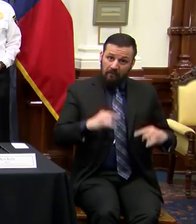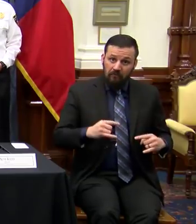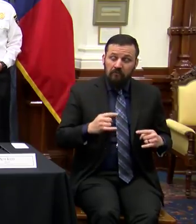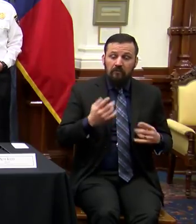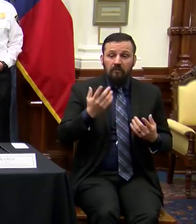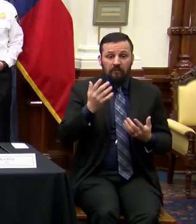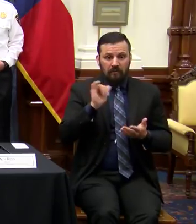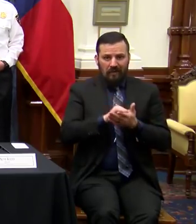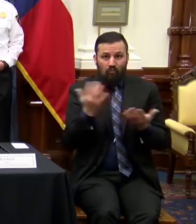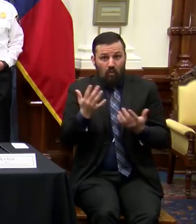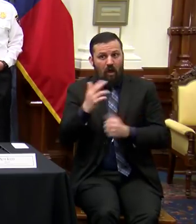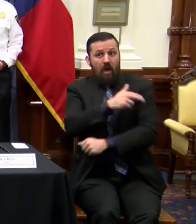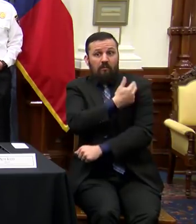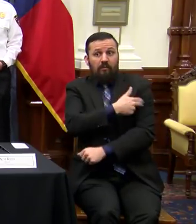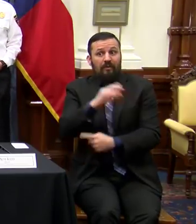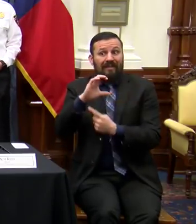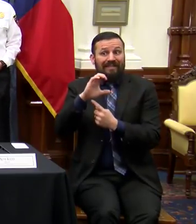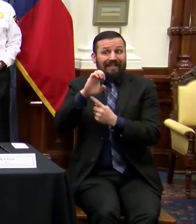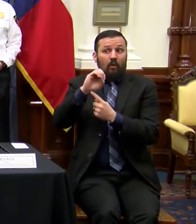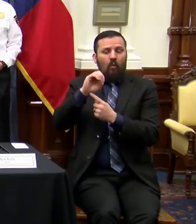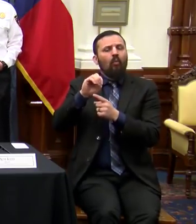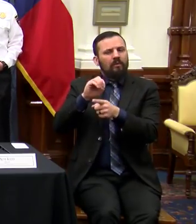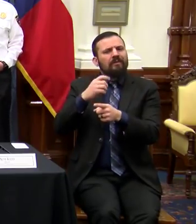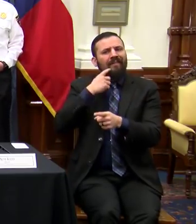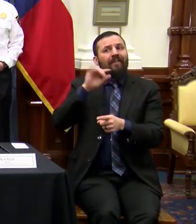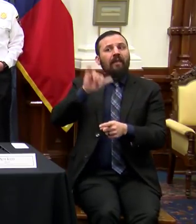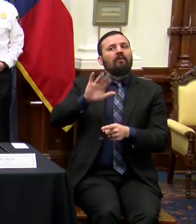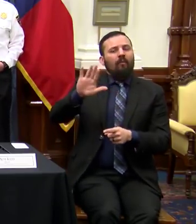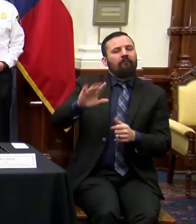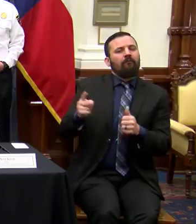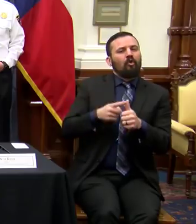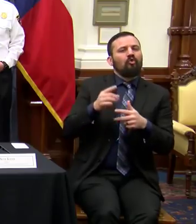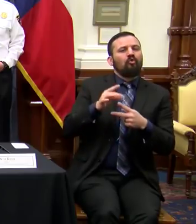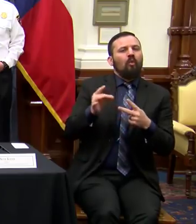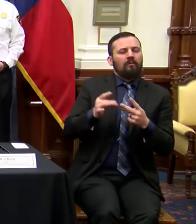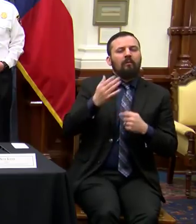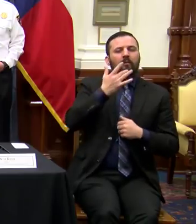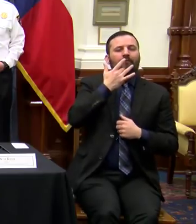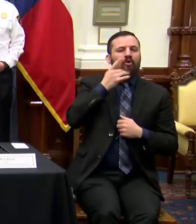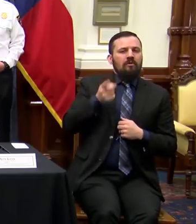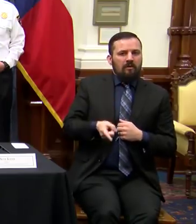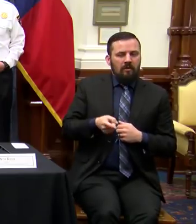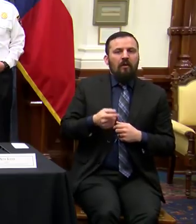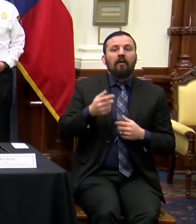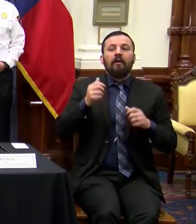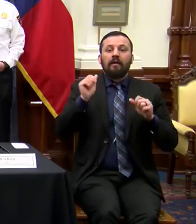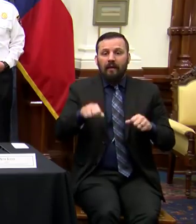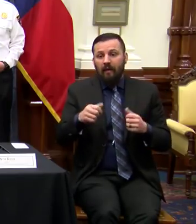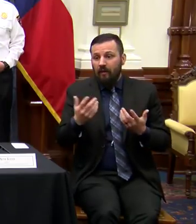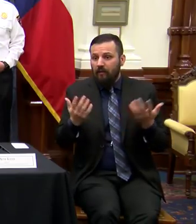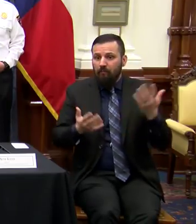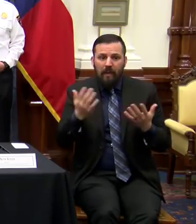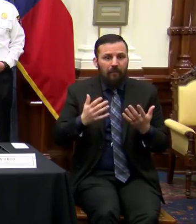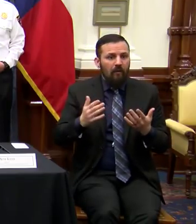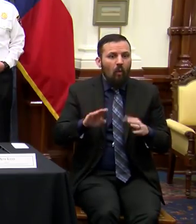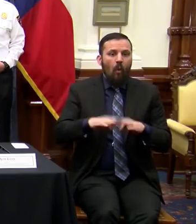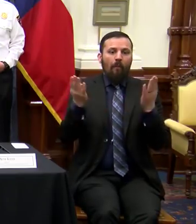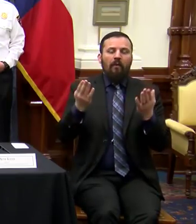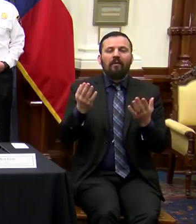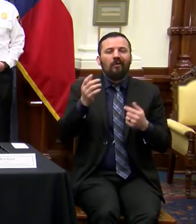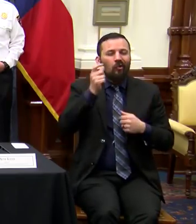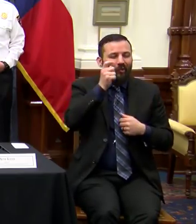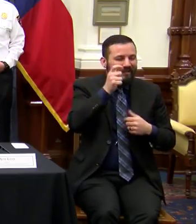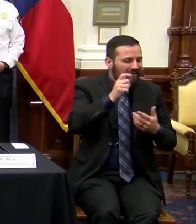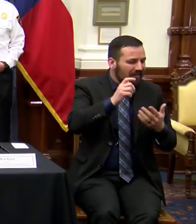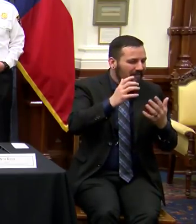hospital CEOs told me was their first choice. They could be reinstating recently vacated either hospital or